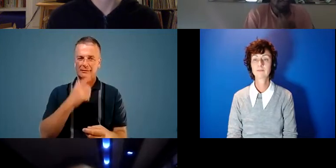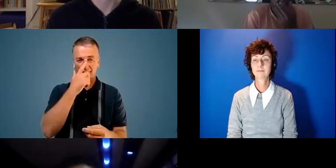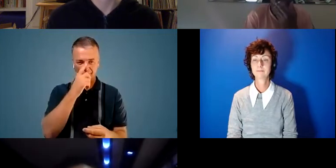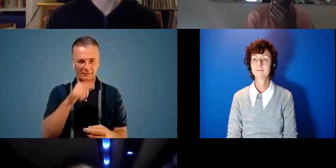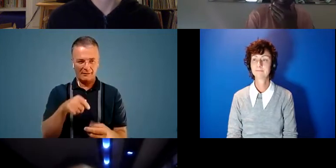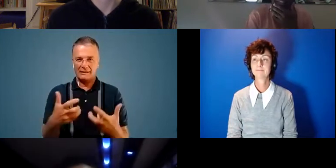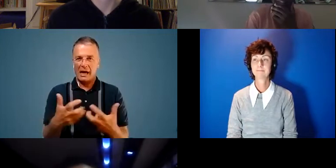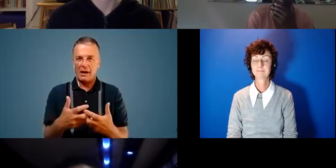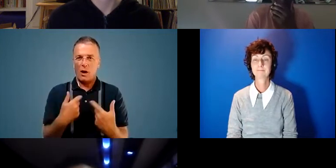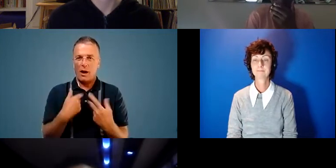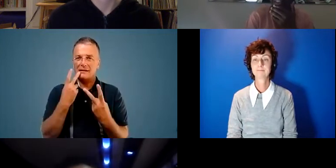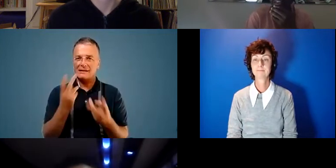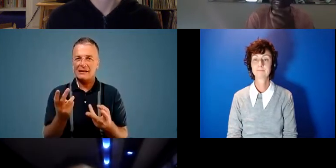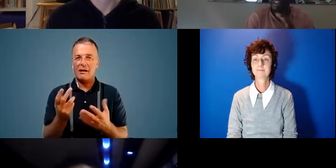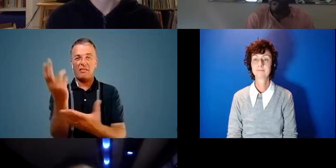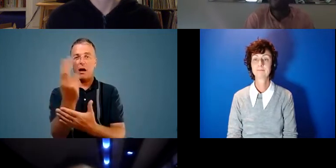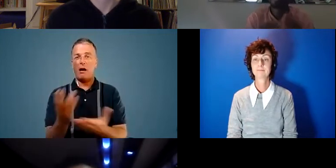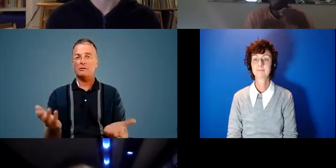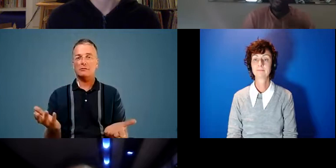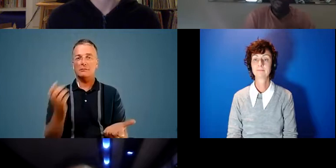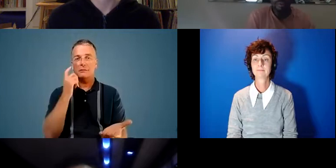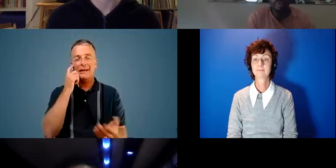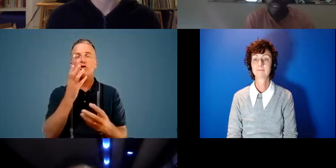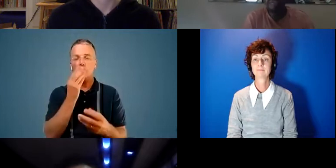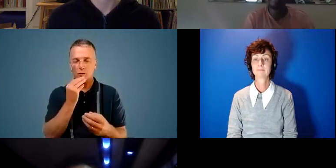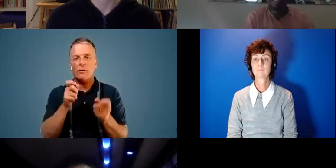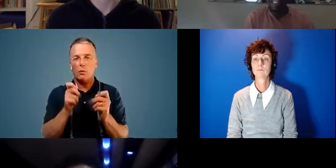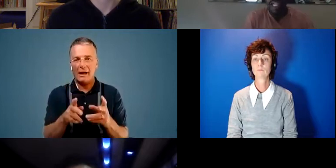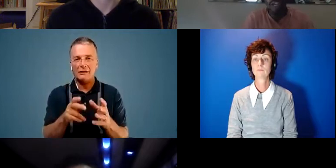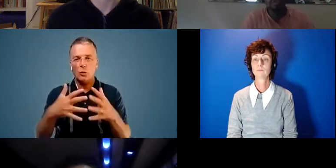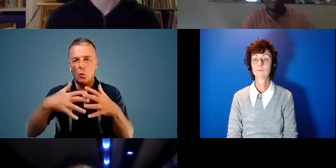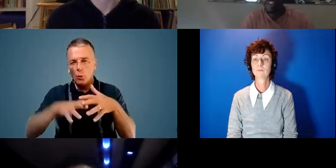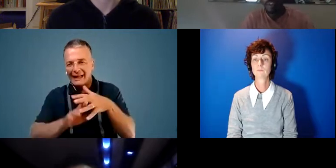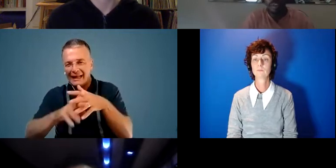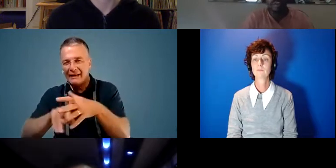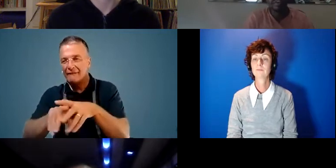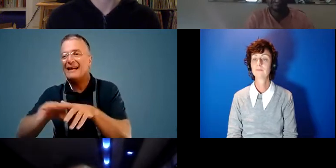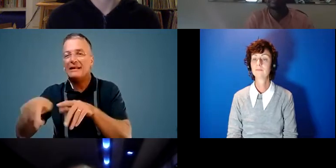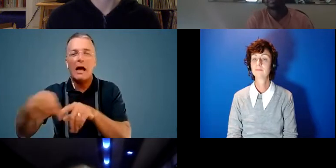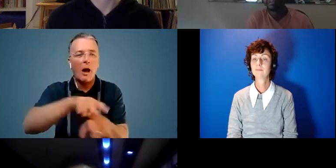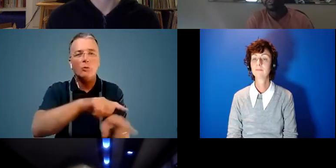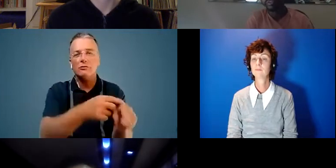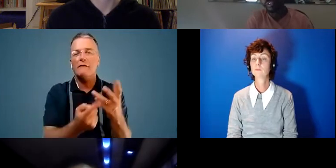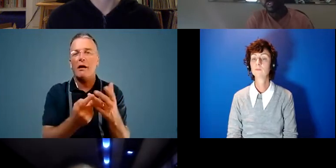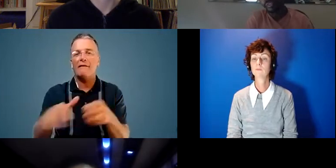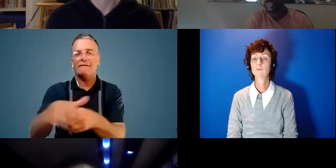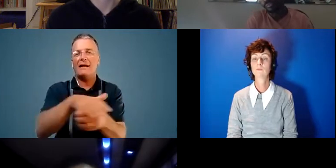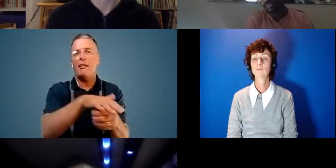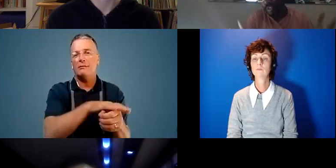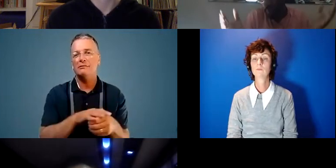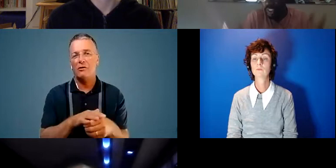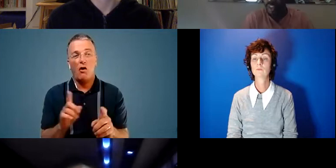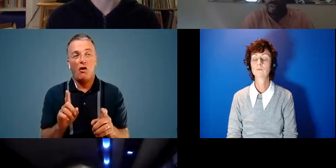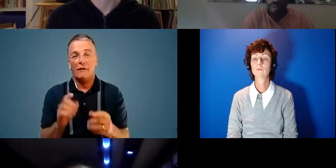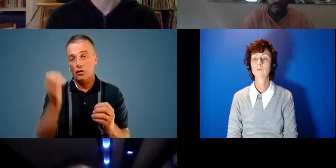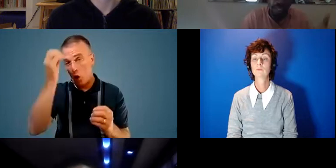um i see the art as as a useful way to kind of weave in and out of various fields um of of